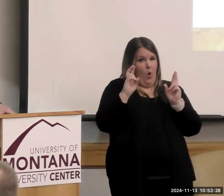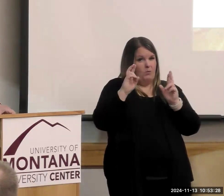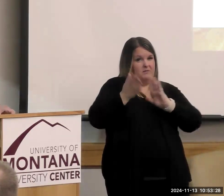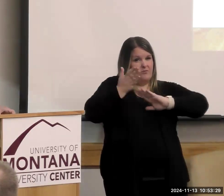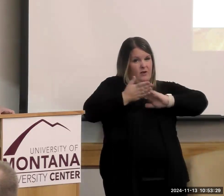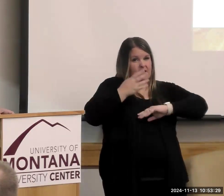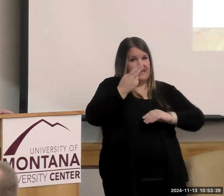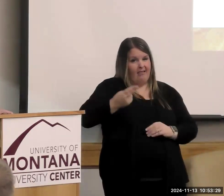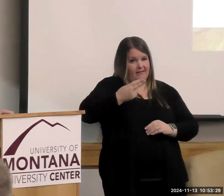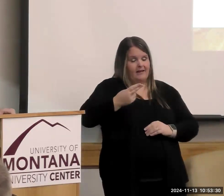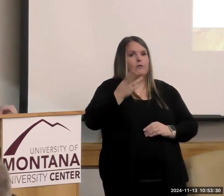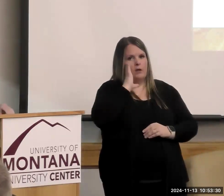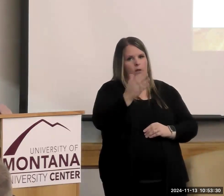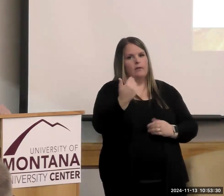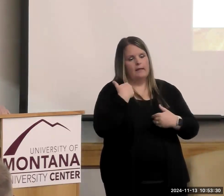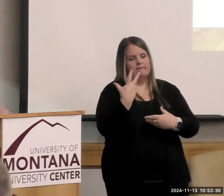contingent in.